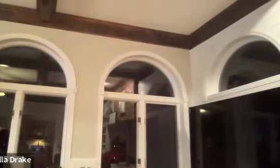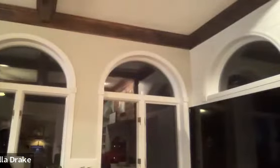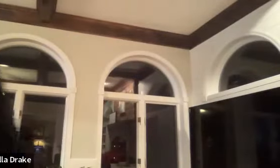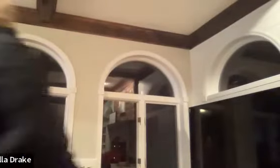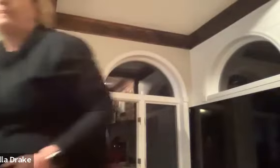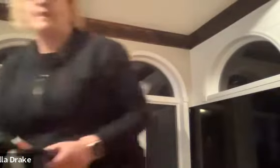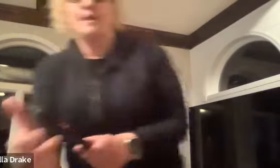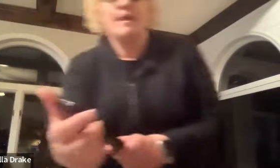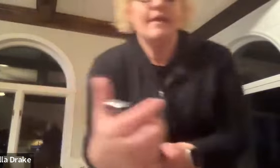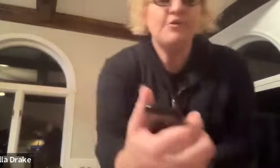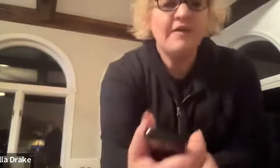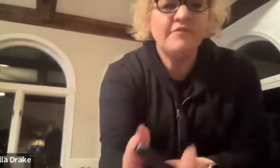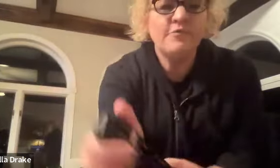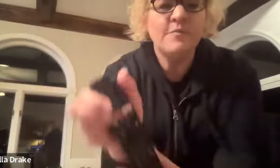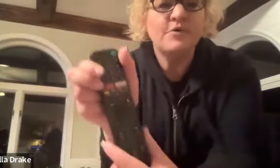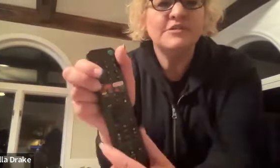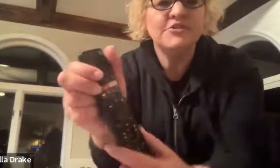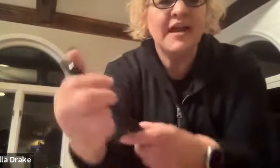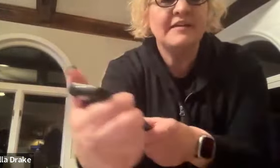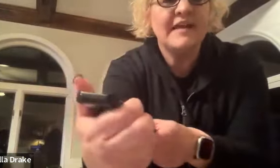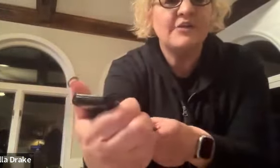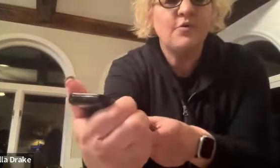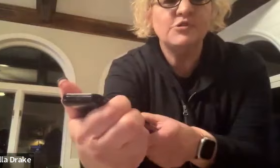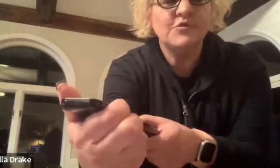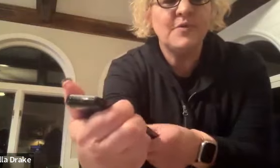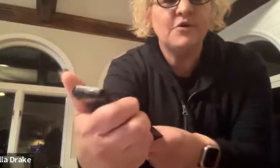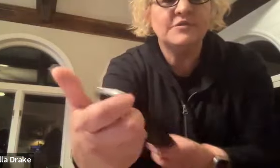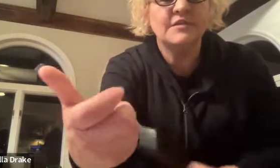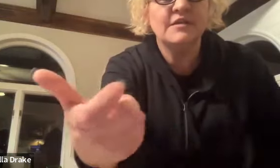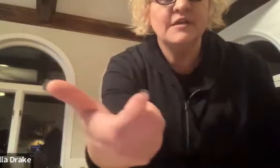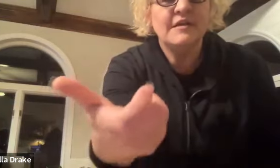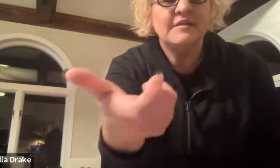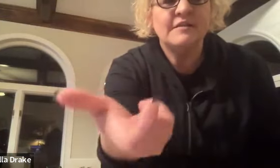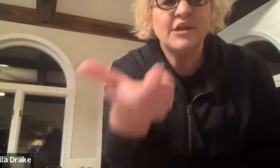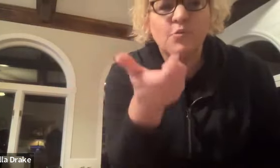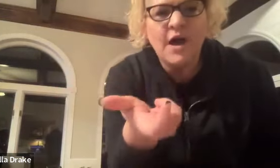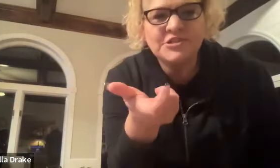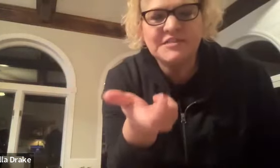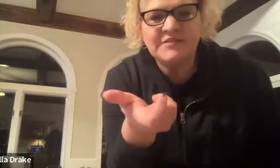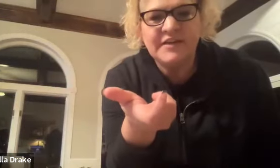no this is tv like you have your remote in your hand and how you hold your remote like you're watching tv